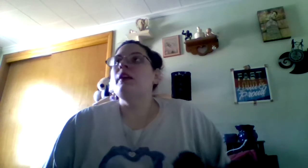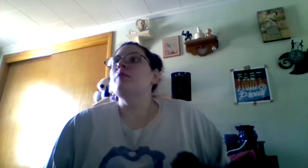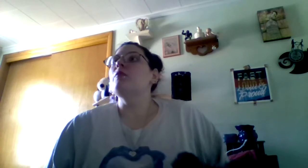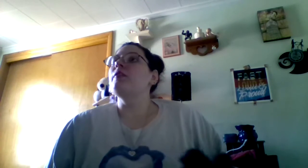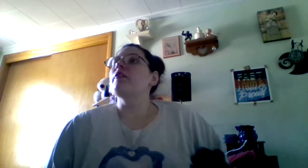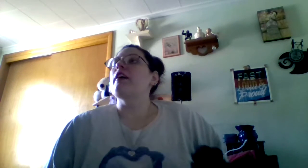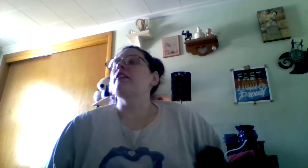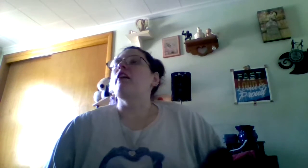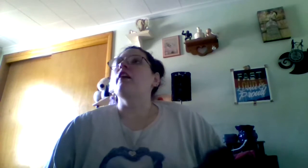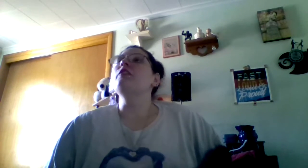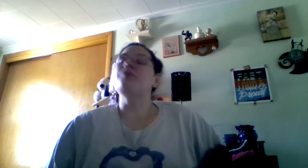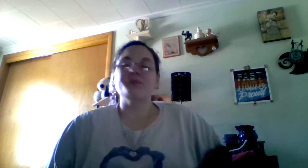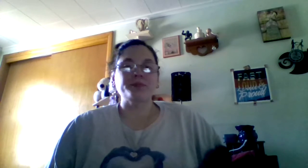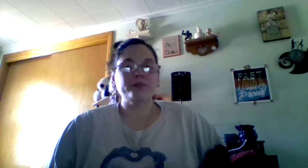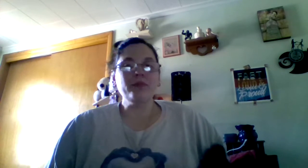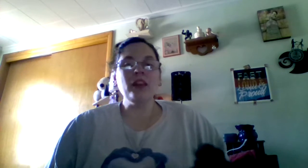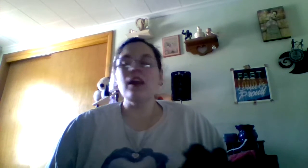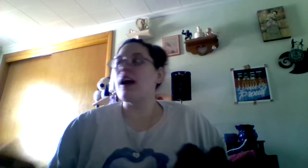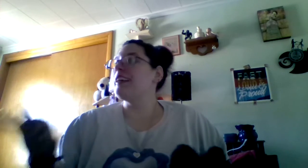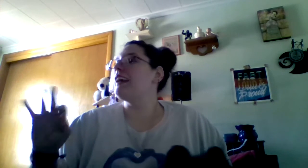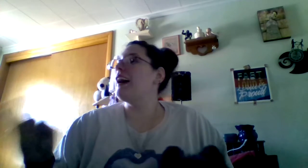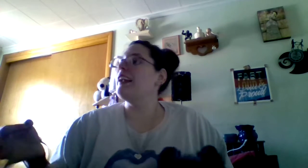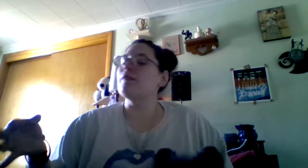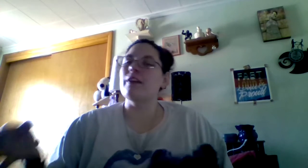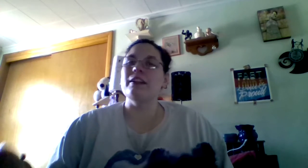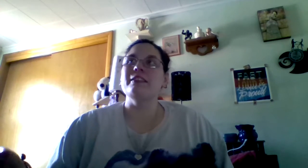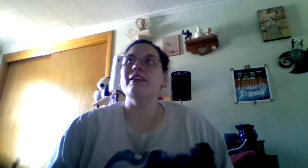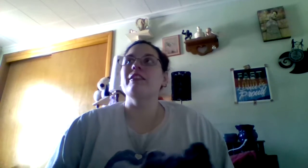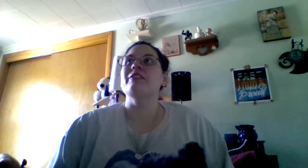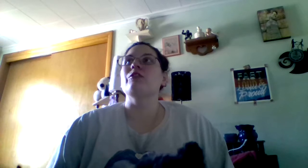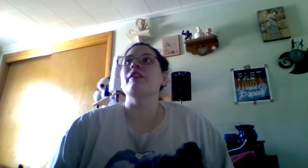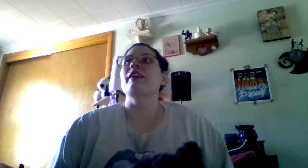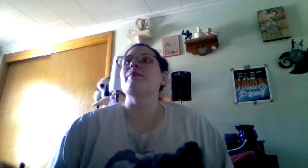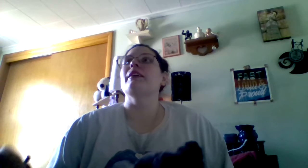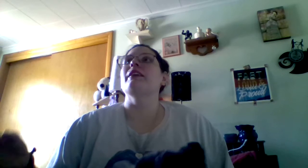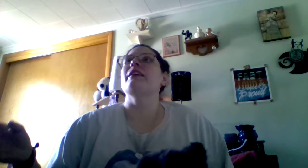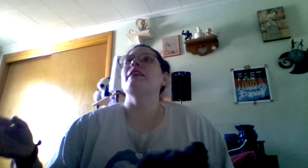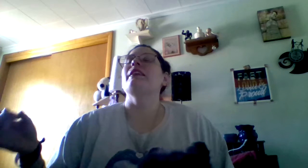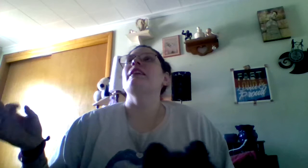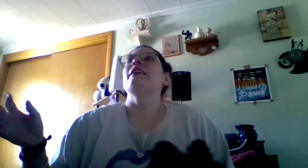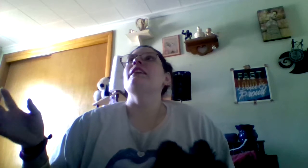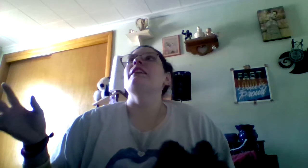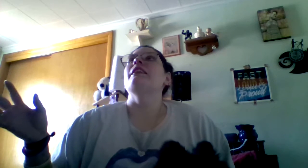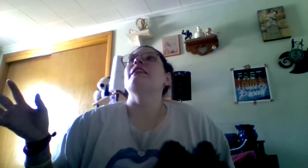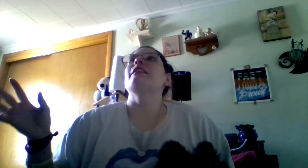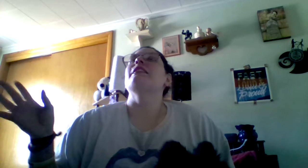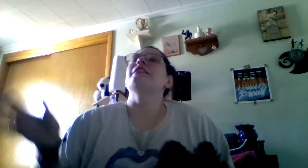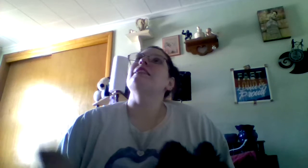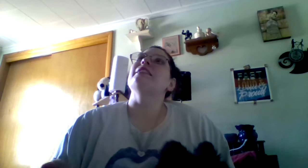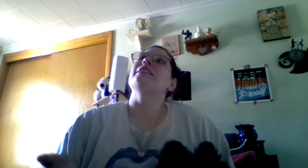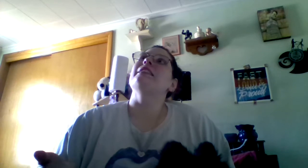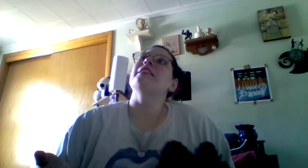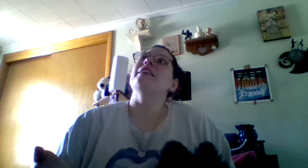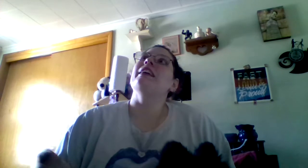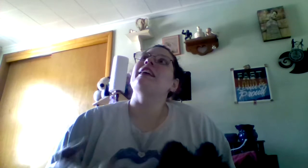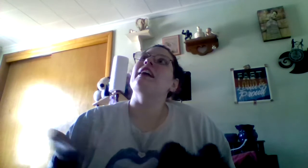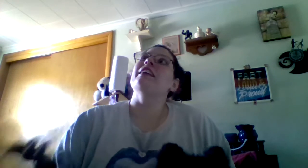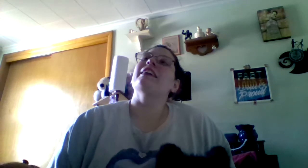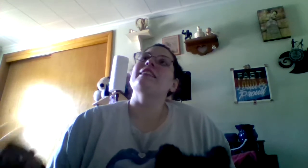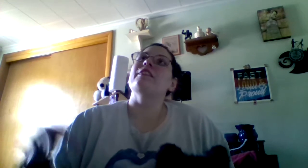Moving right along, I kind of wanted to tell this story, but, it kind of ties down